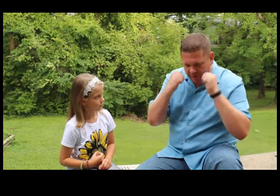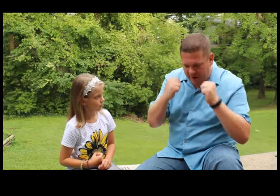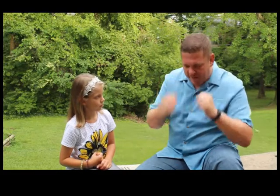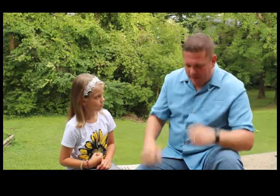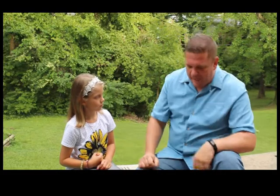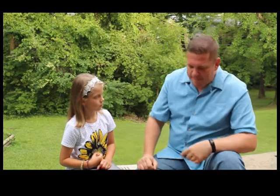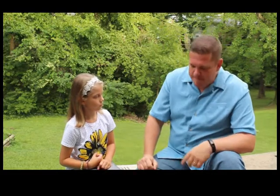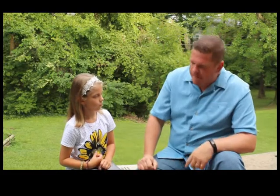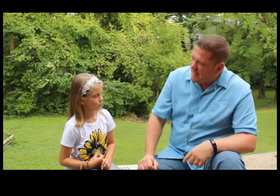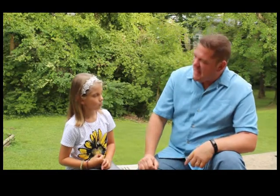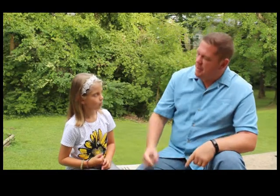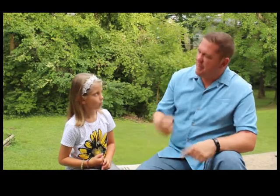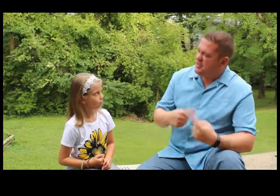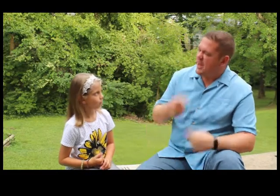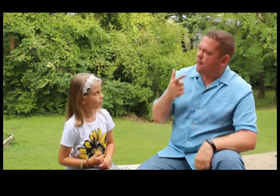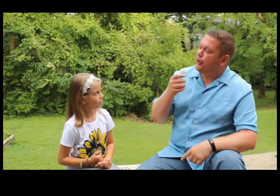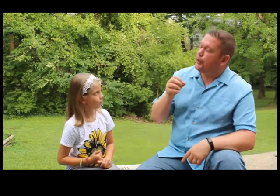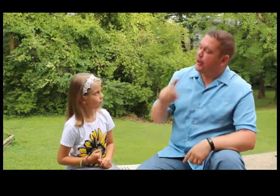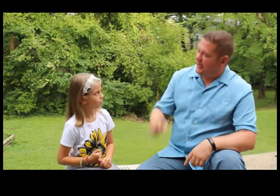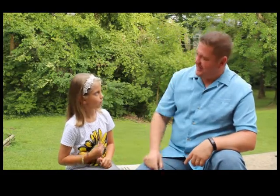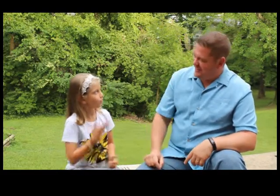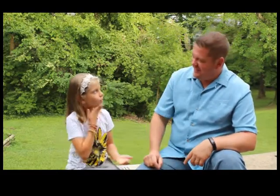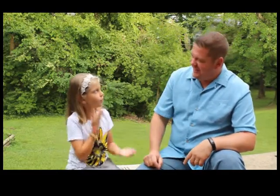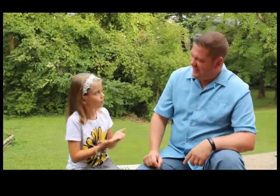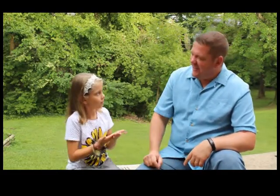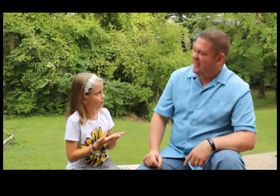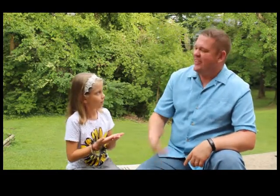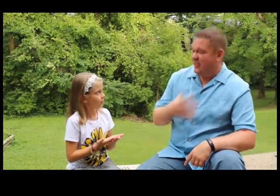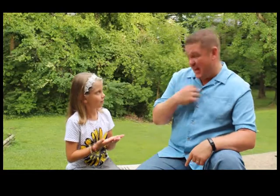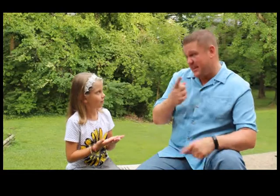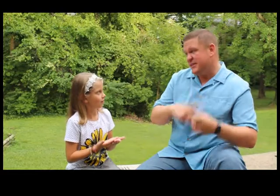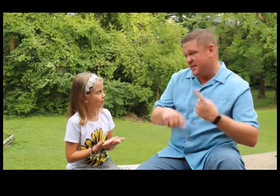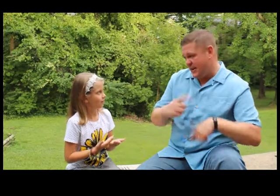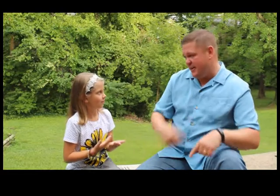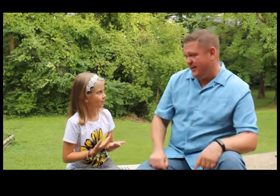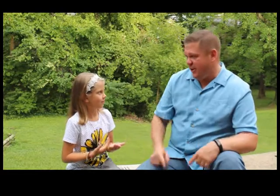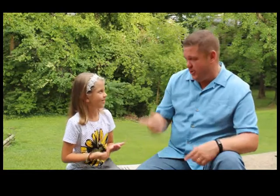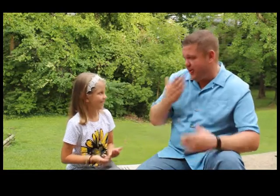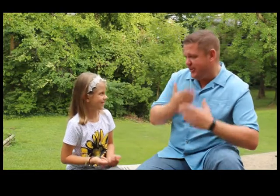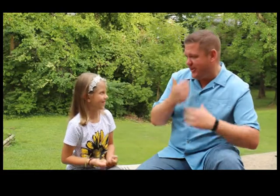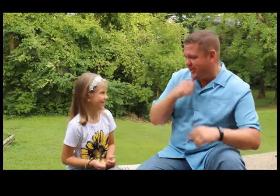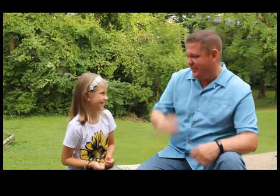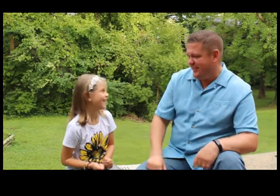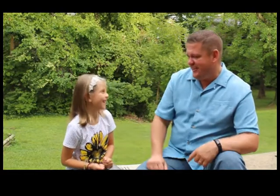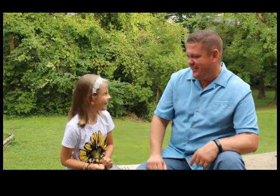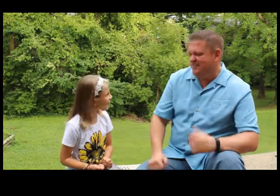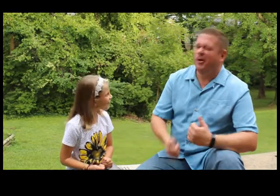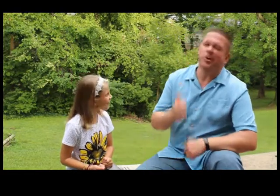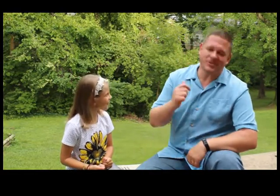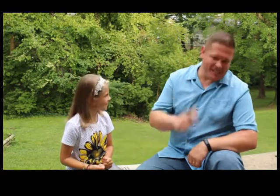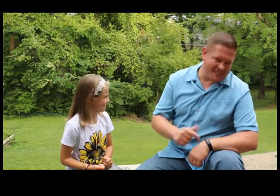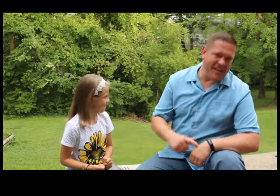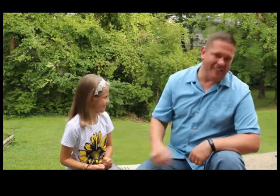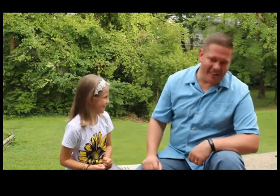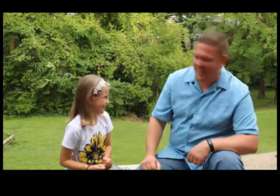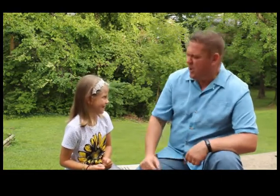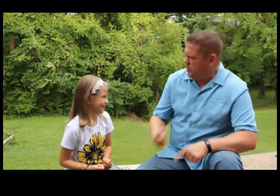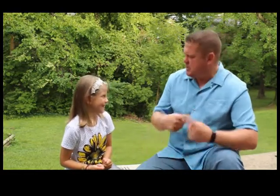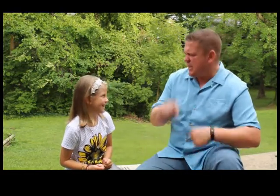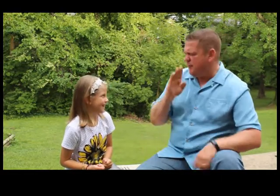fight. All right? How about the sign for good? You like that sign, huh? Are you a good girl? Most of the time, huh? What's the sign for